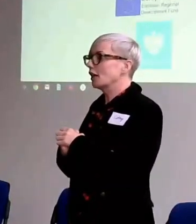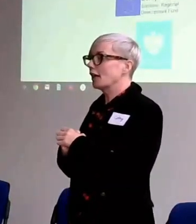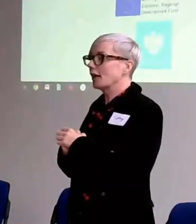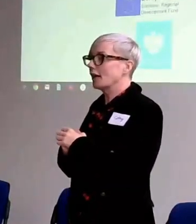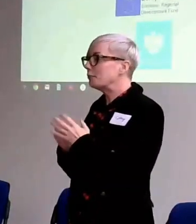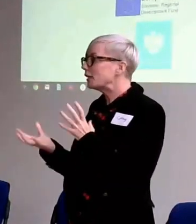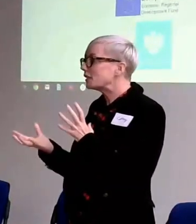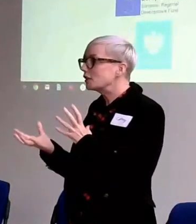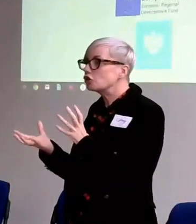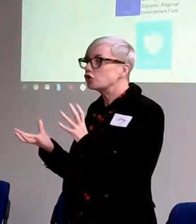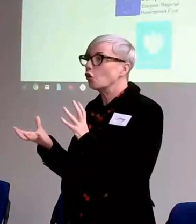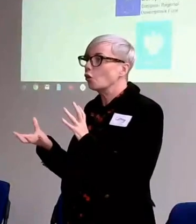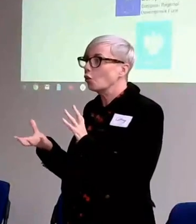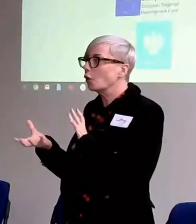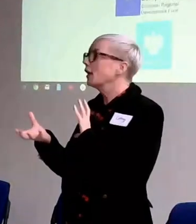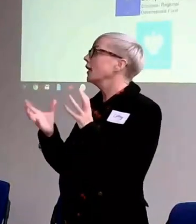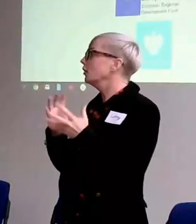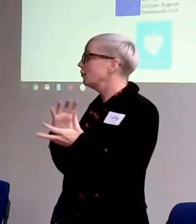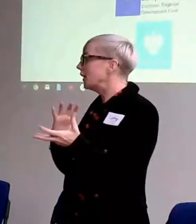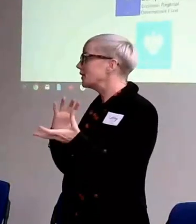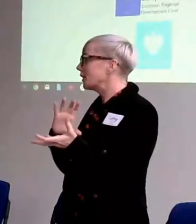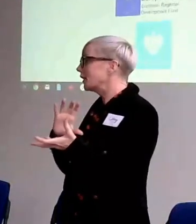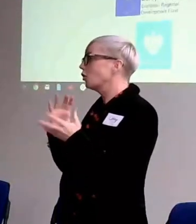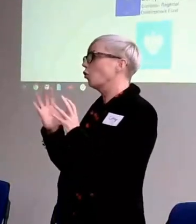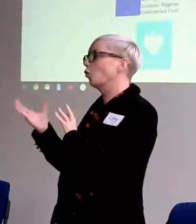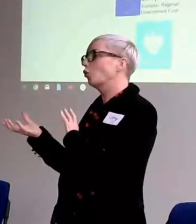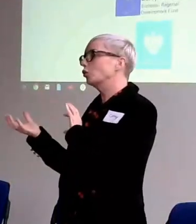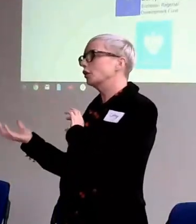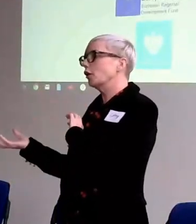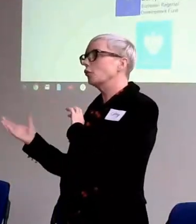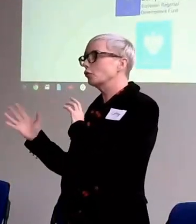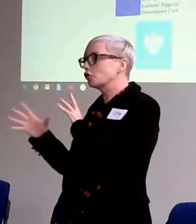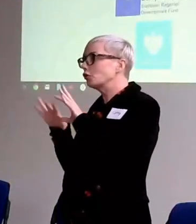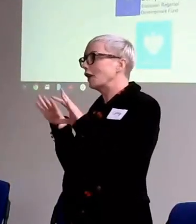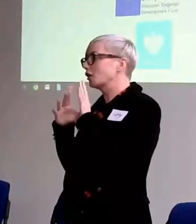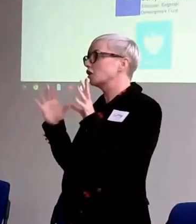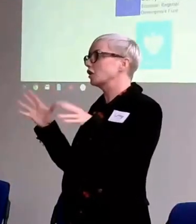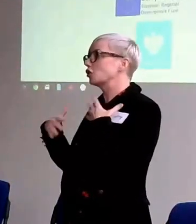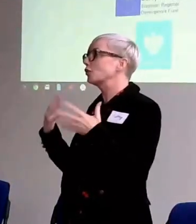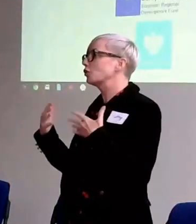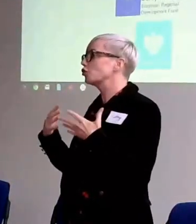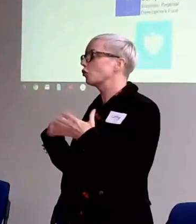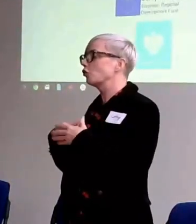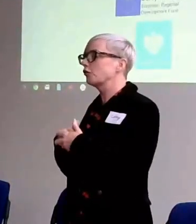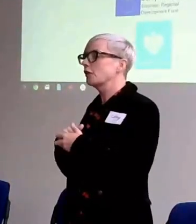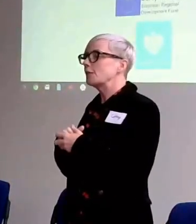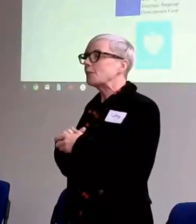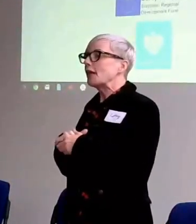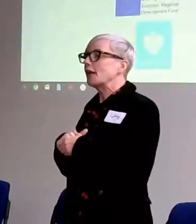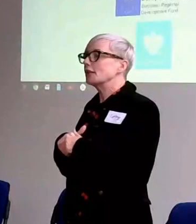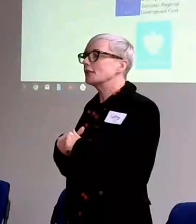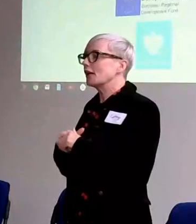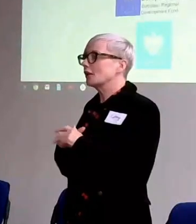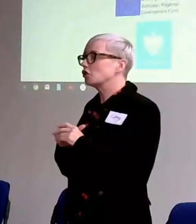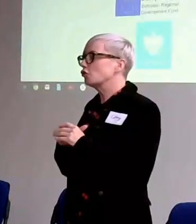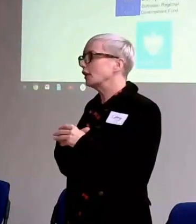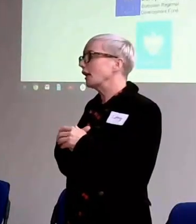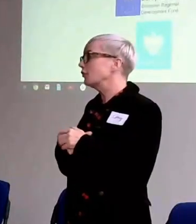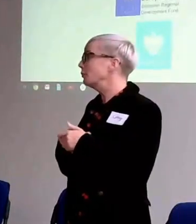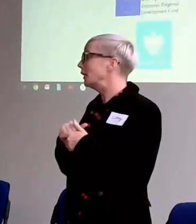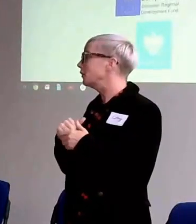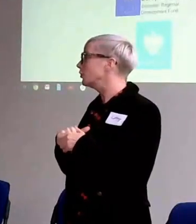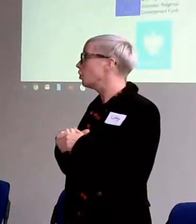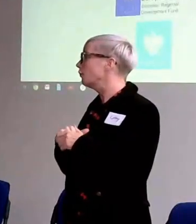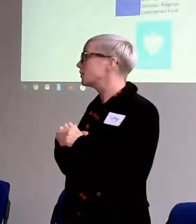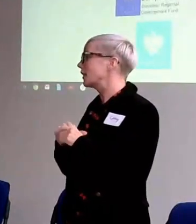actually in business or innovating or, you know, actually doing the stuff. And to